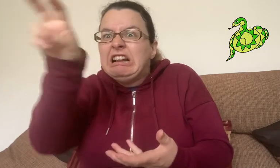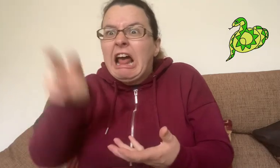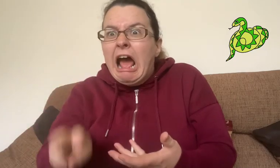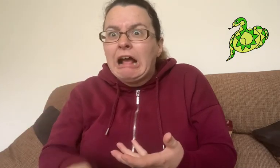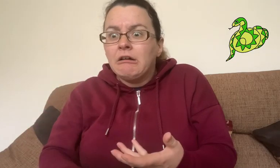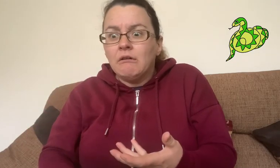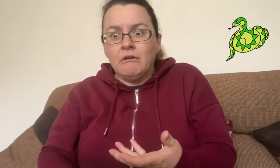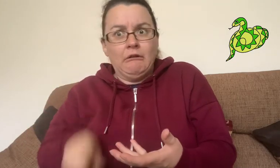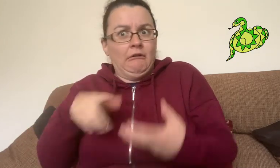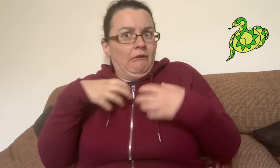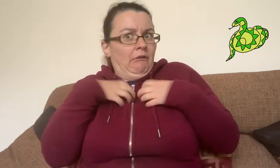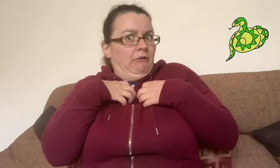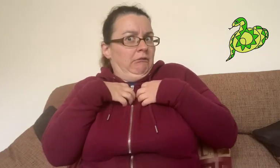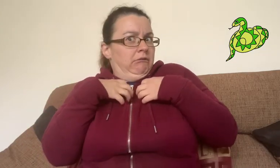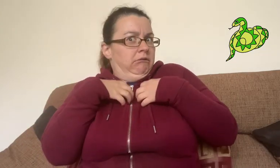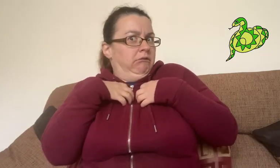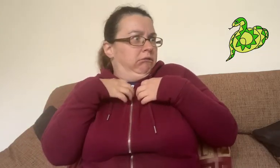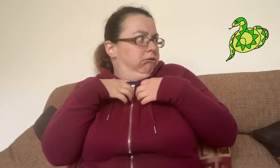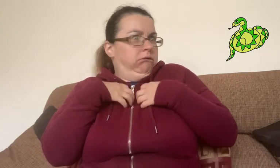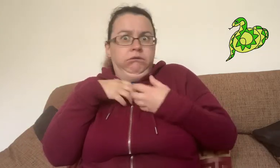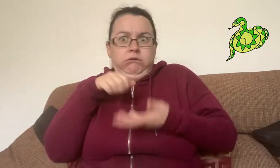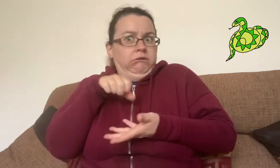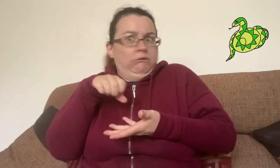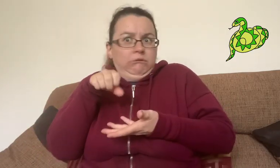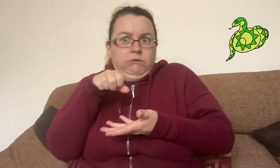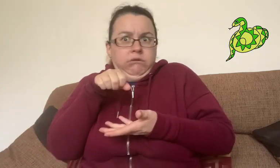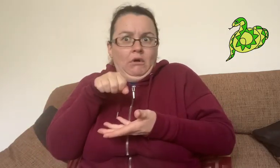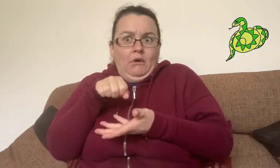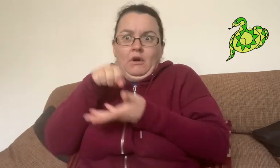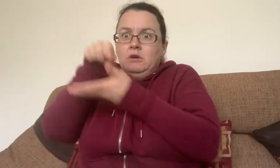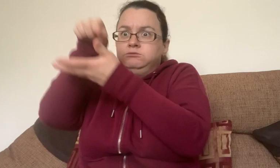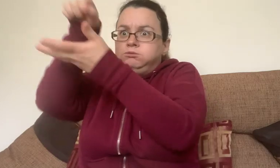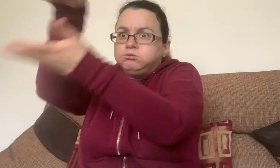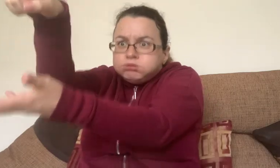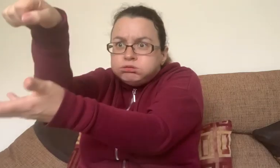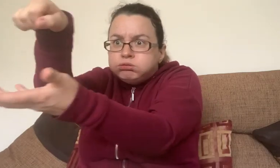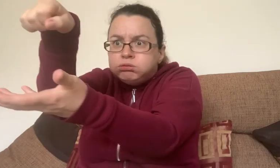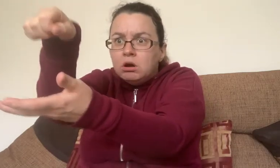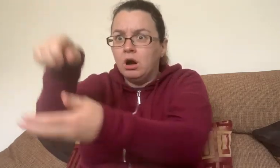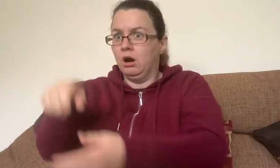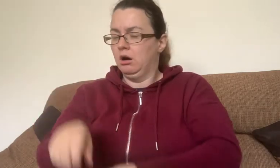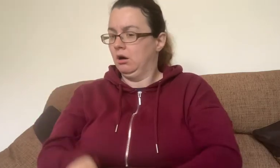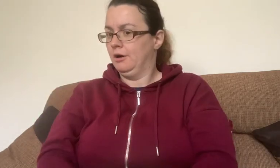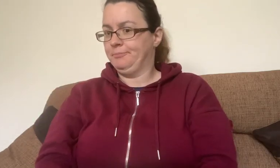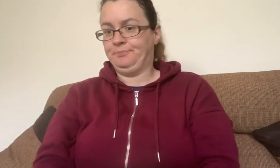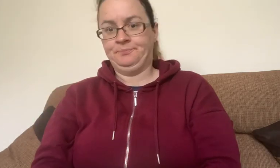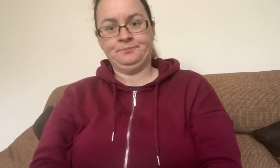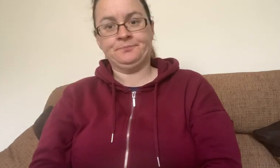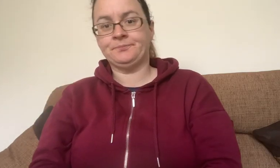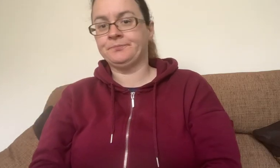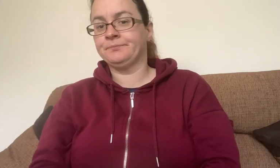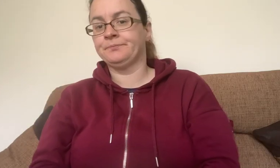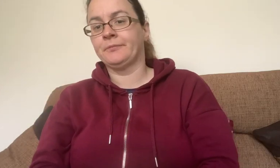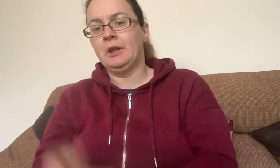He was too scary. I sent him back. I